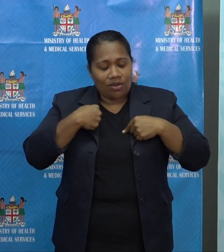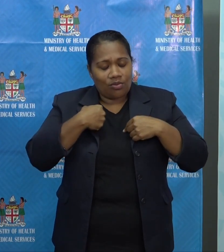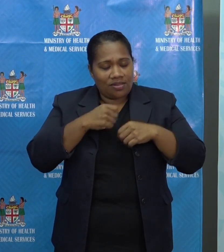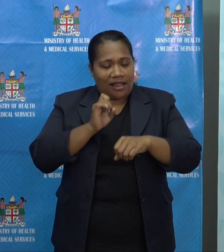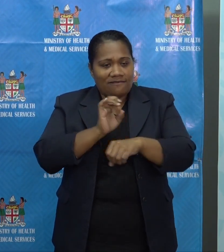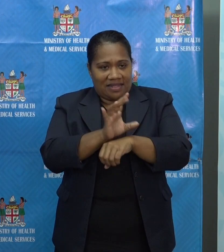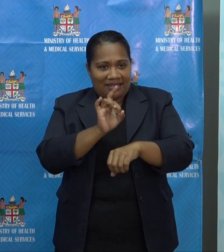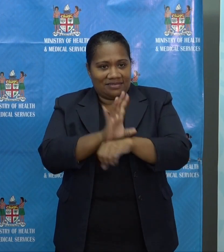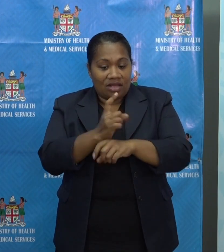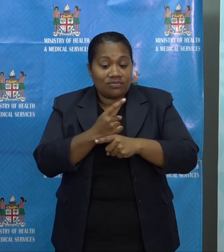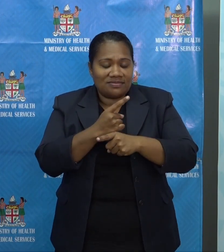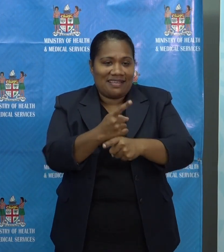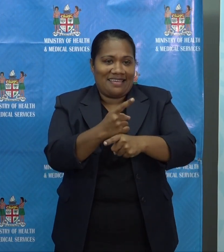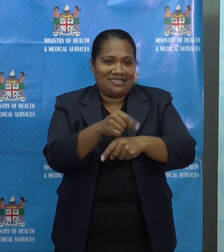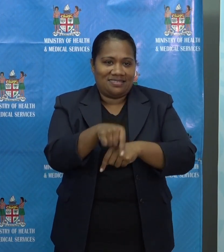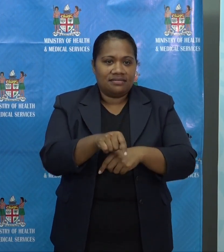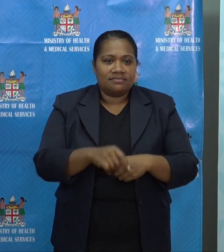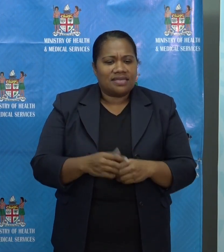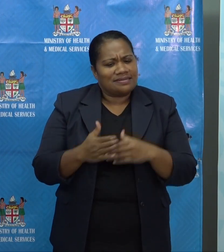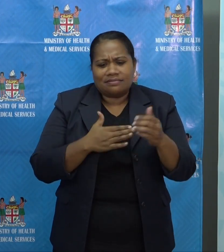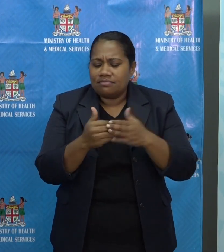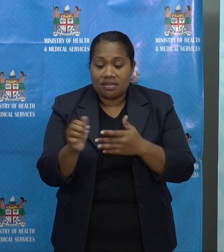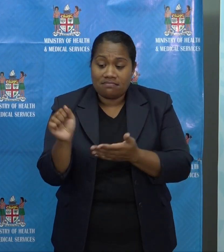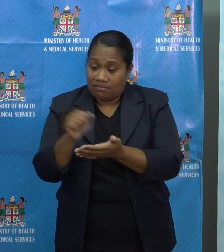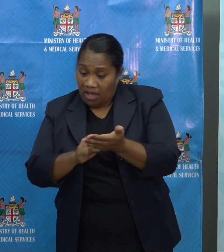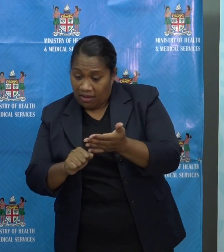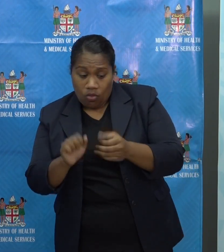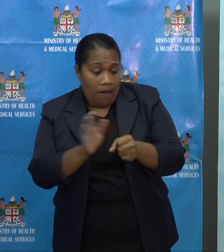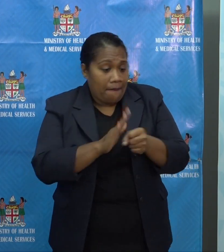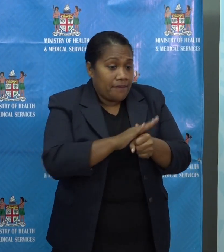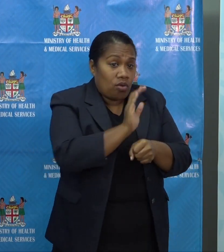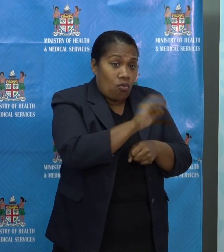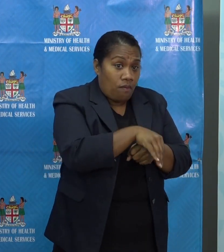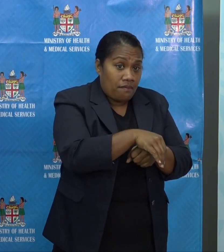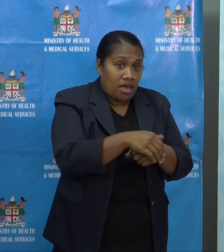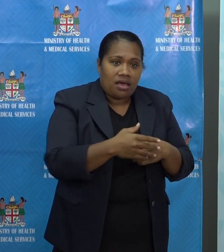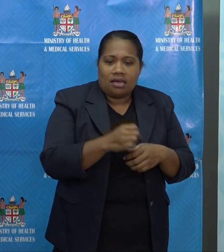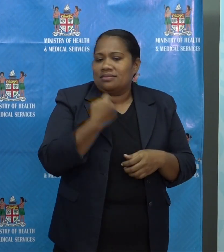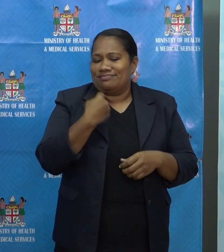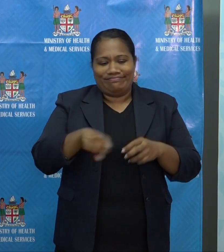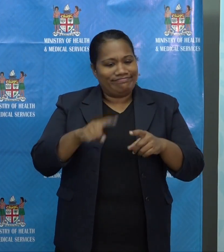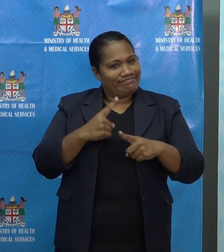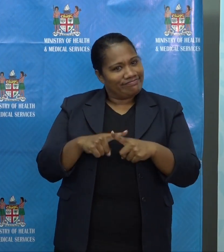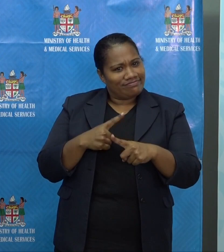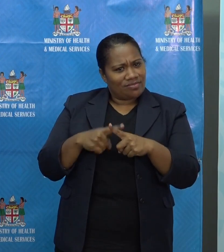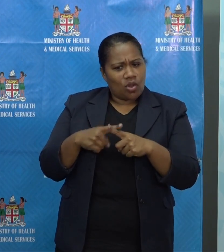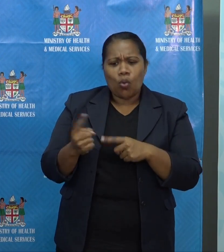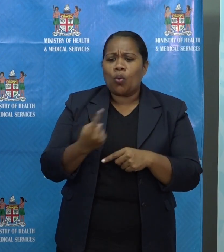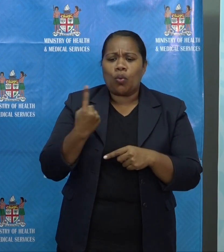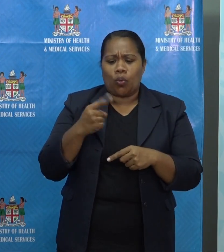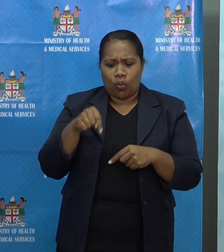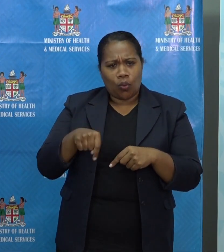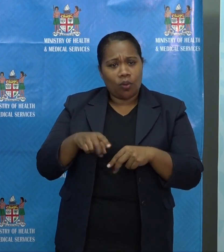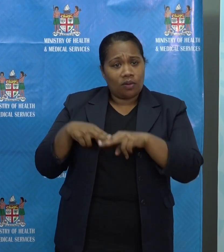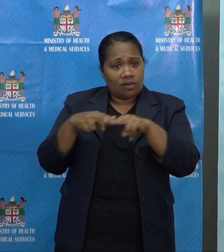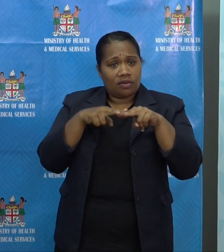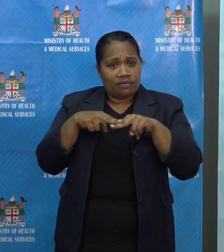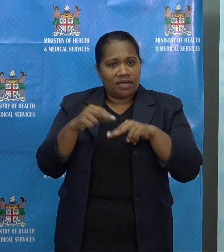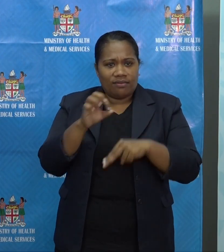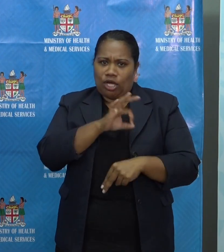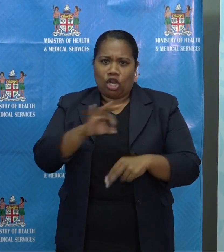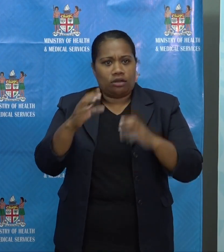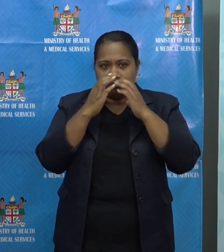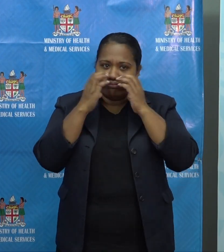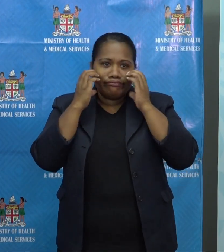So, whether they are bought or made at home, there is no excuse for anyone in Fiji not to have a face covering